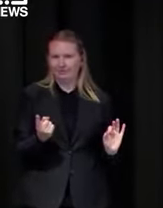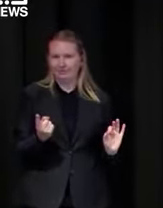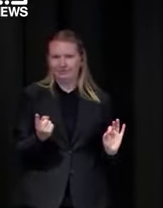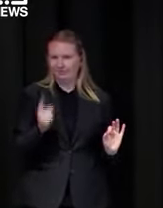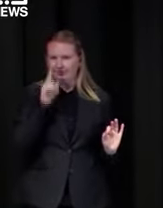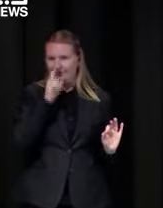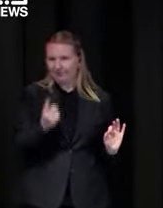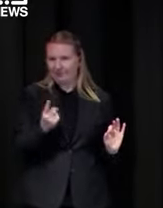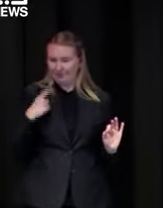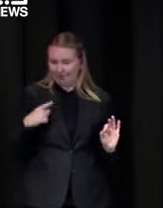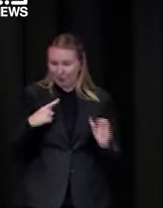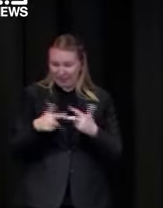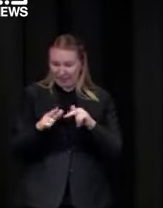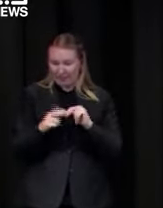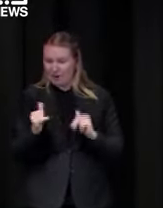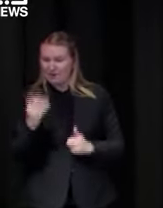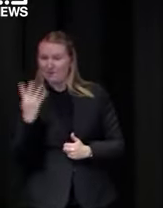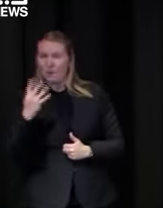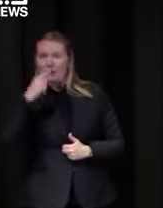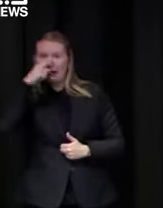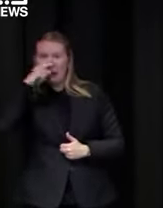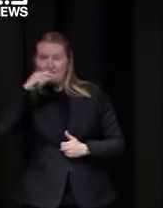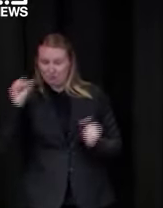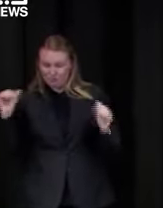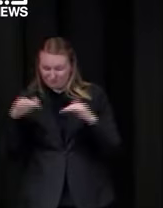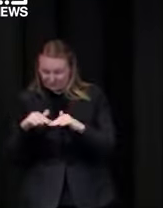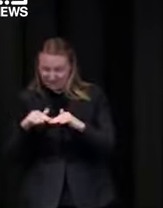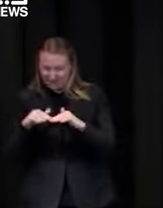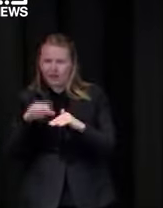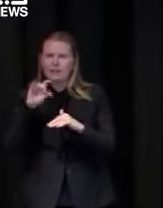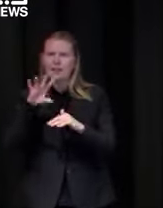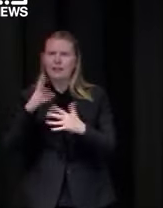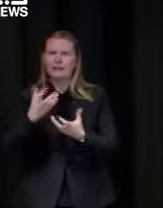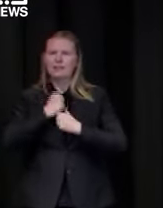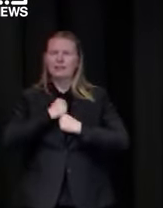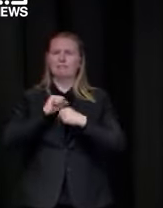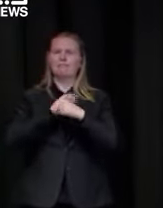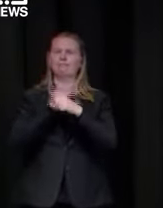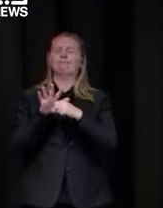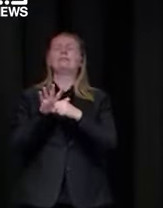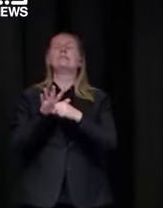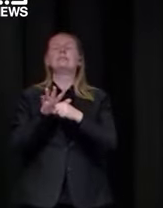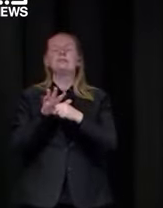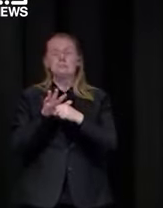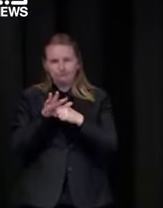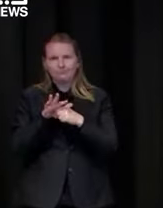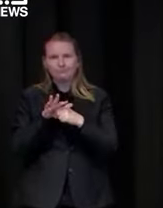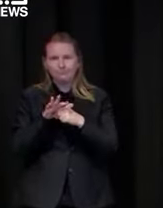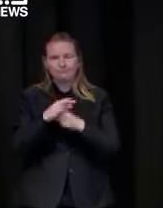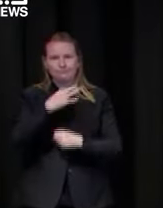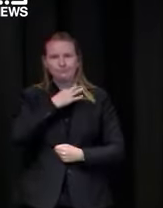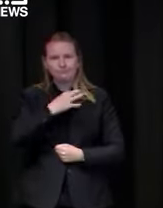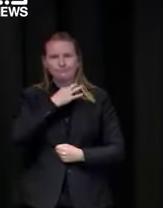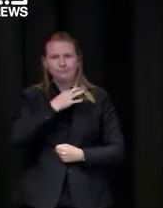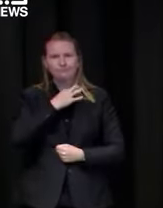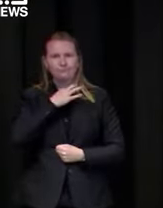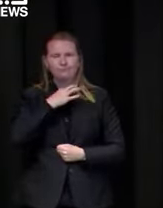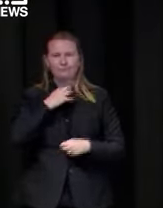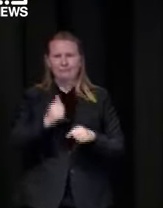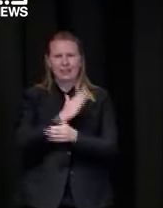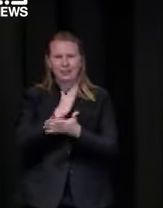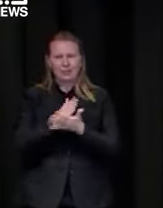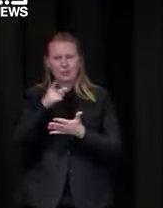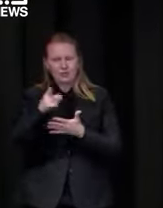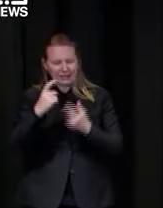gathering um being positive with covert so please um keep an eye out on your cover safe plans understand where your staff are coming from